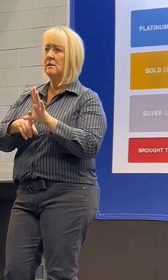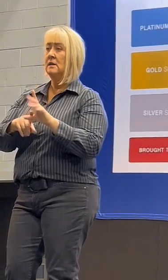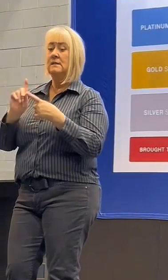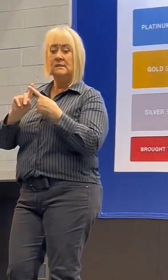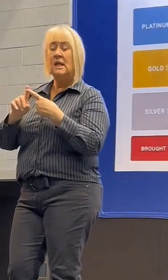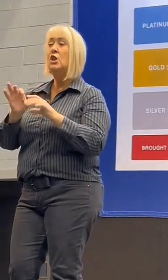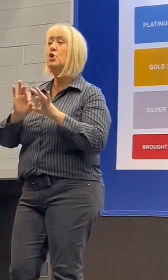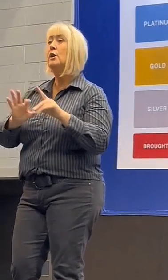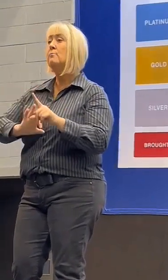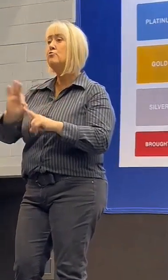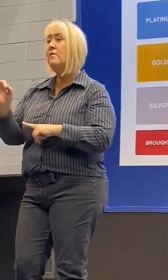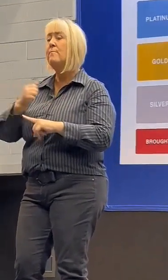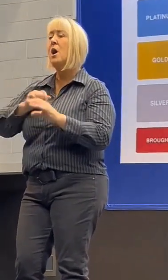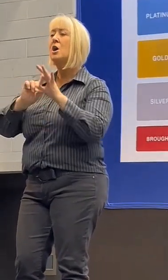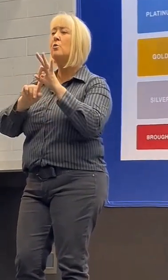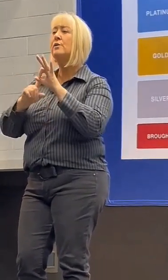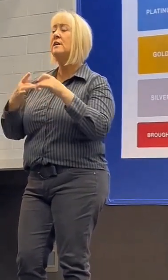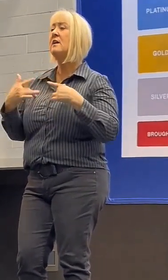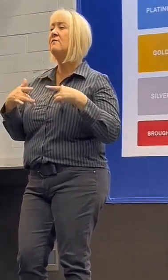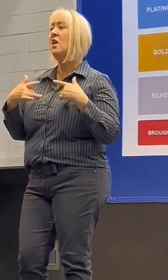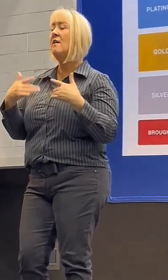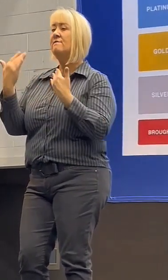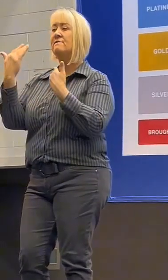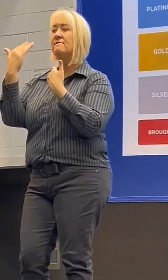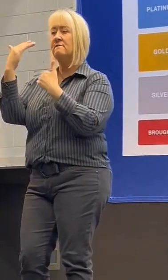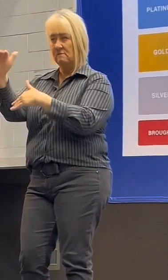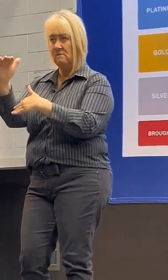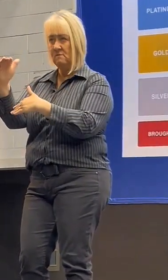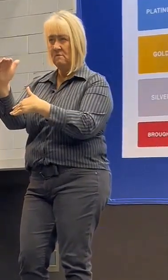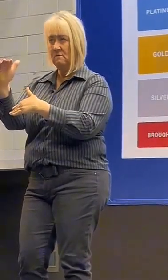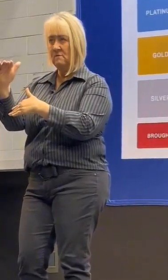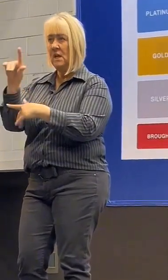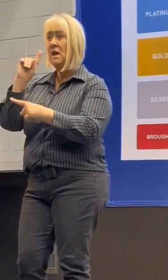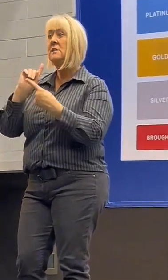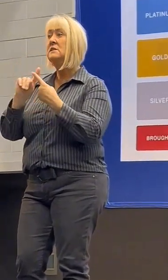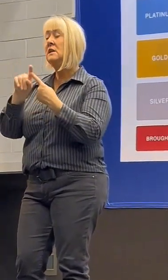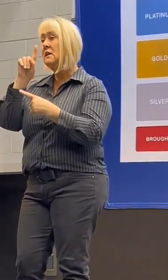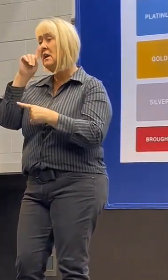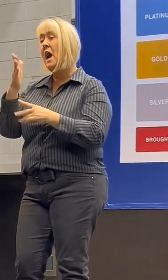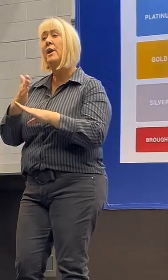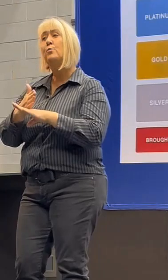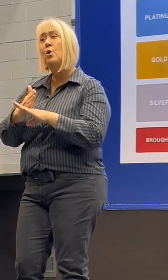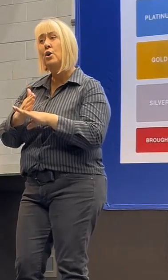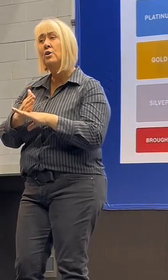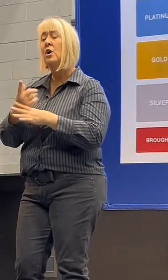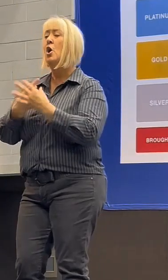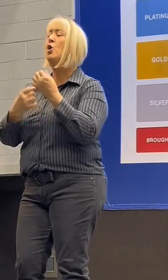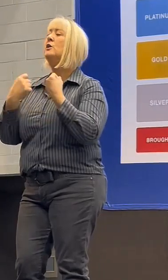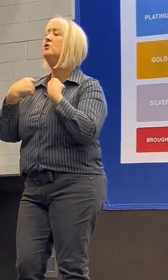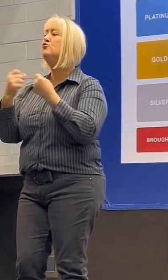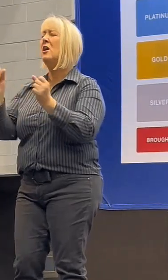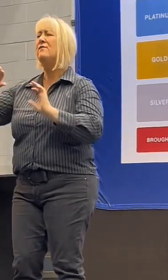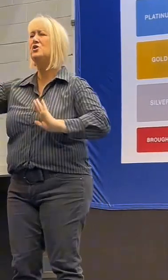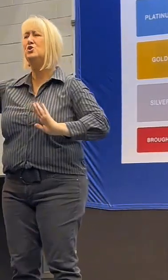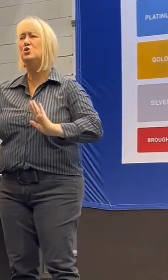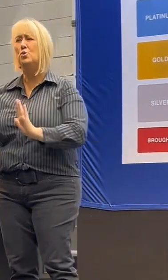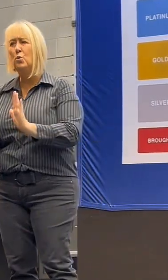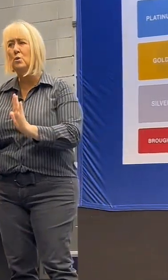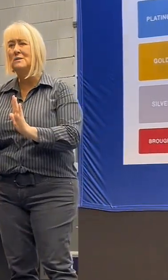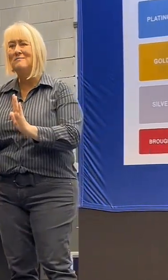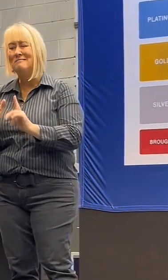and my quality of life was limited. I was still not able to work, only driving short distances on the odd occasion.